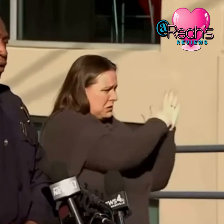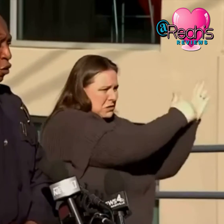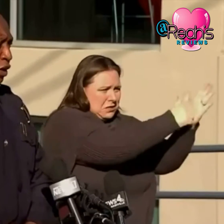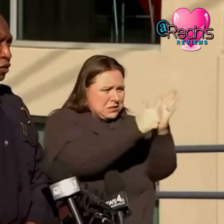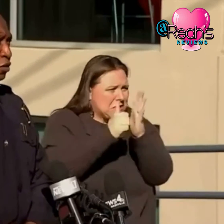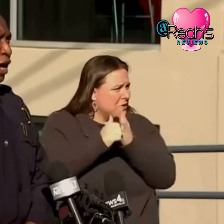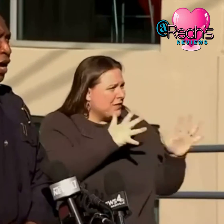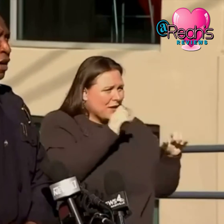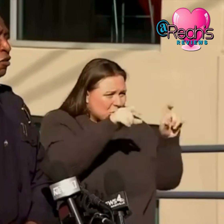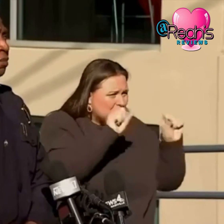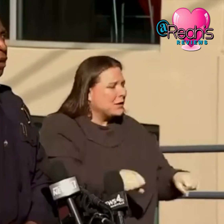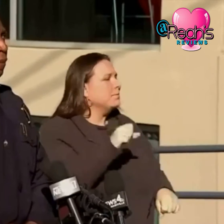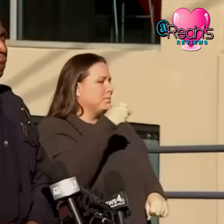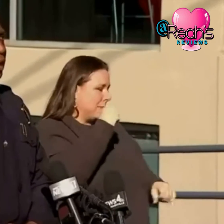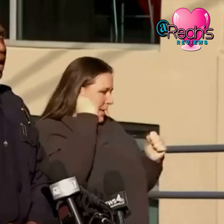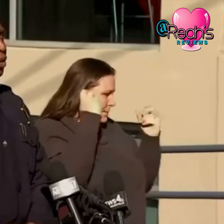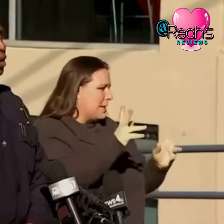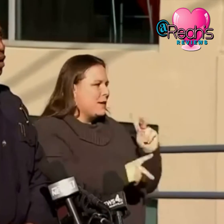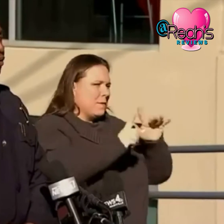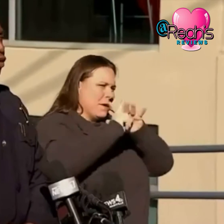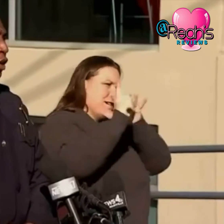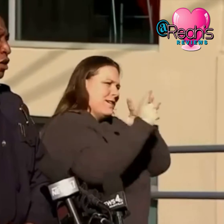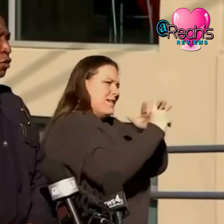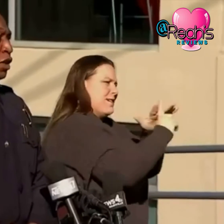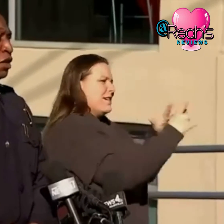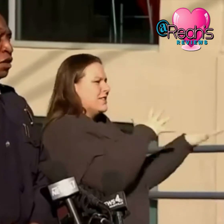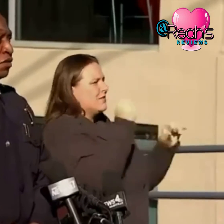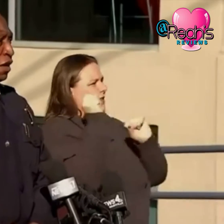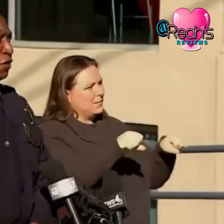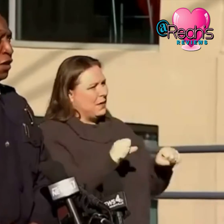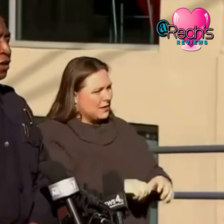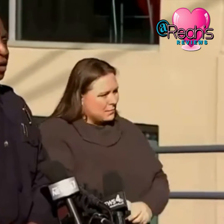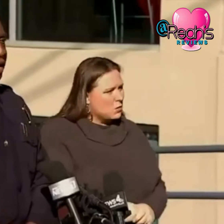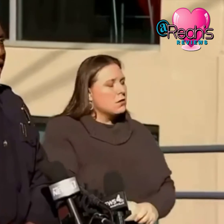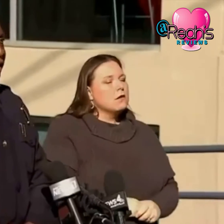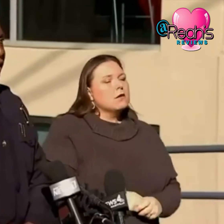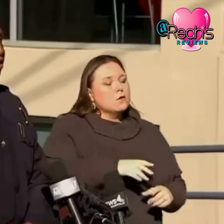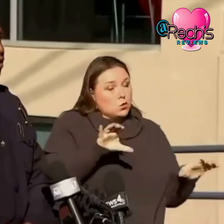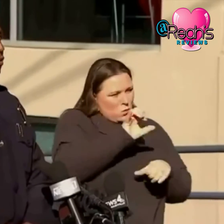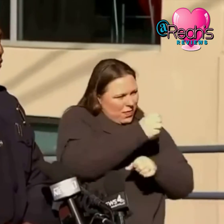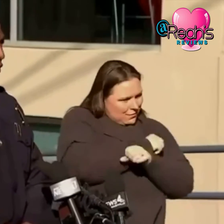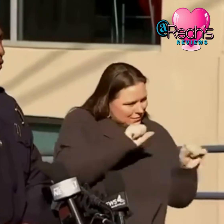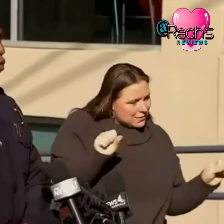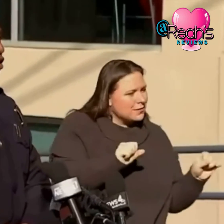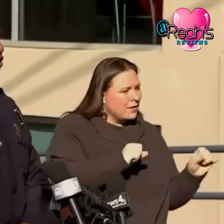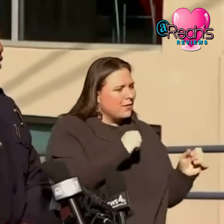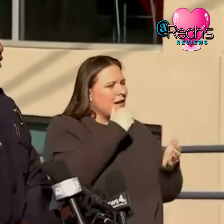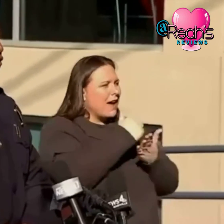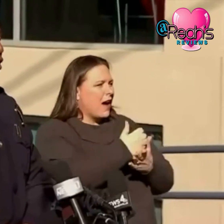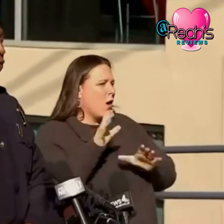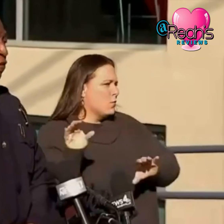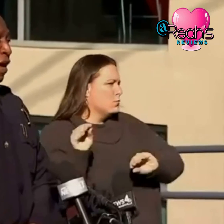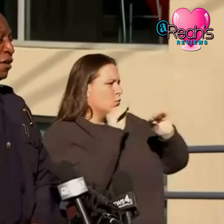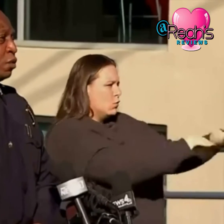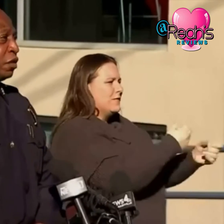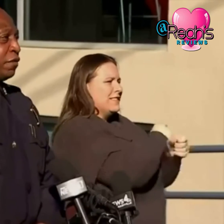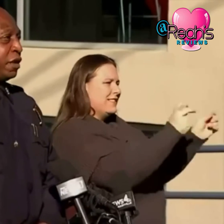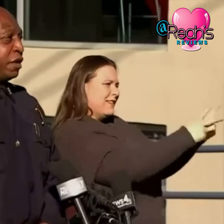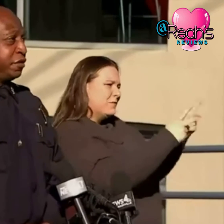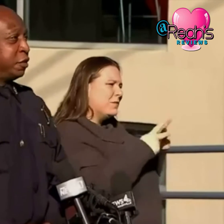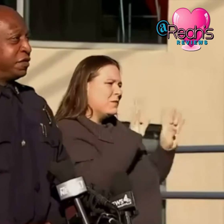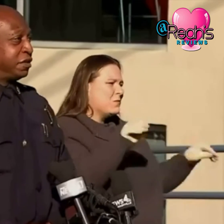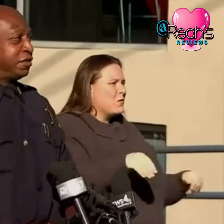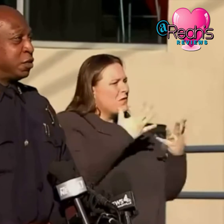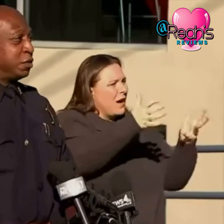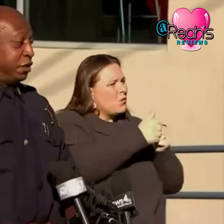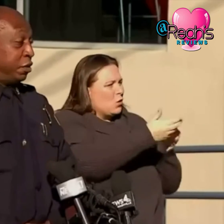as quick as you can get as many people out as quickly as we could safely and get them to somewhere safe and then provide them with